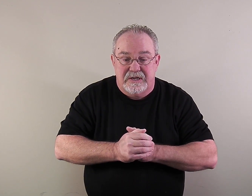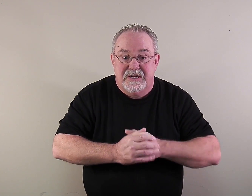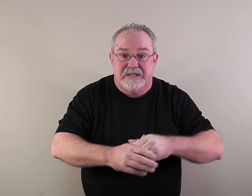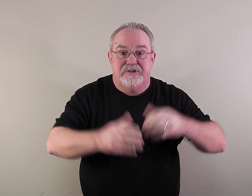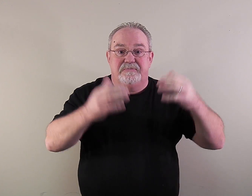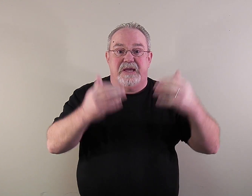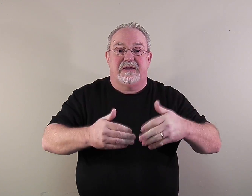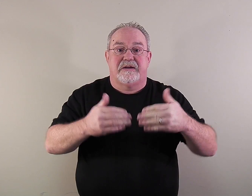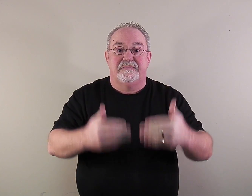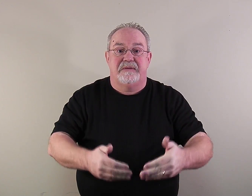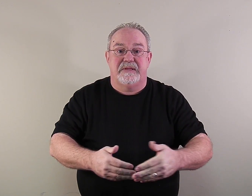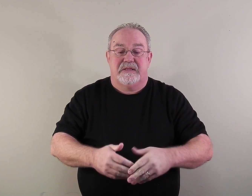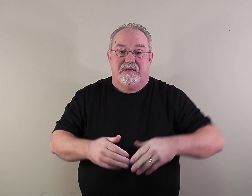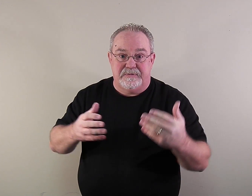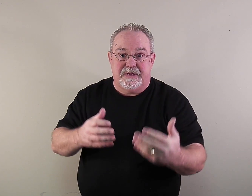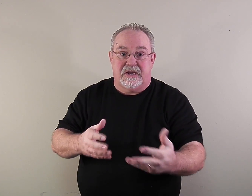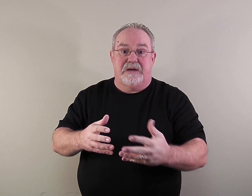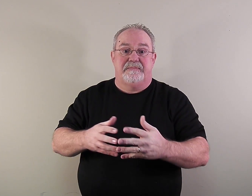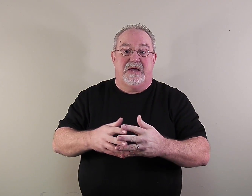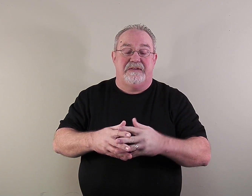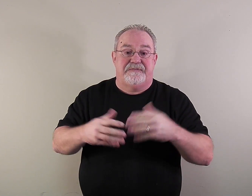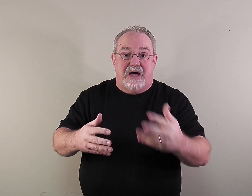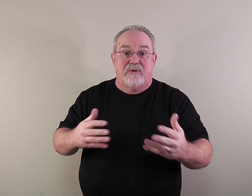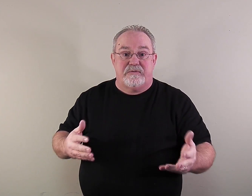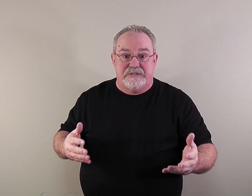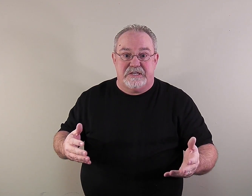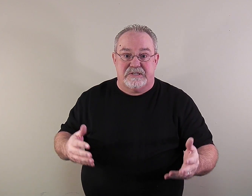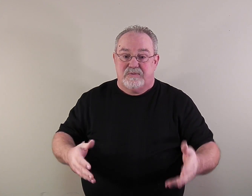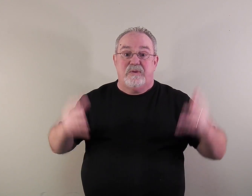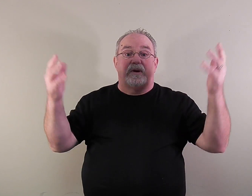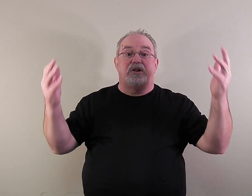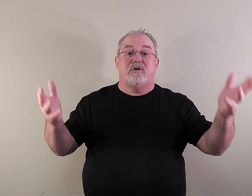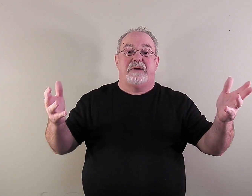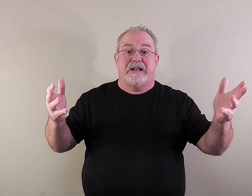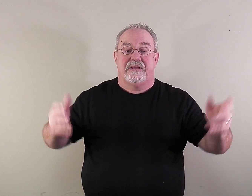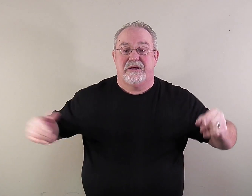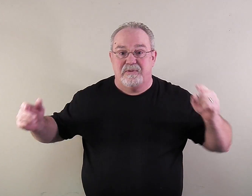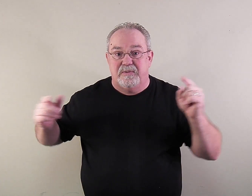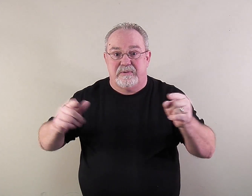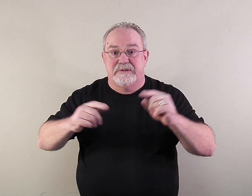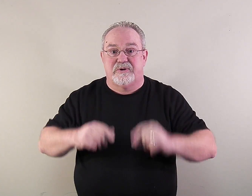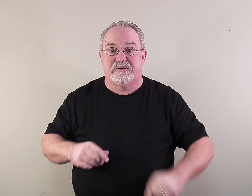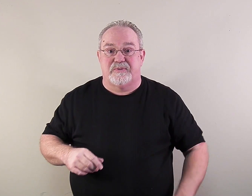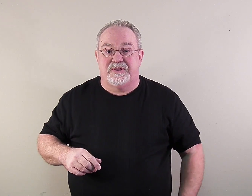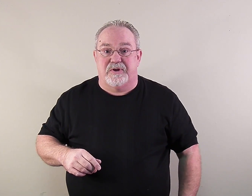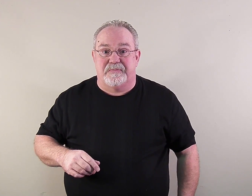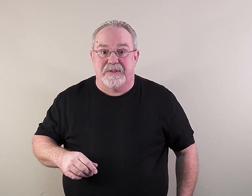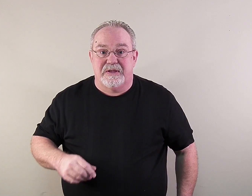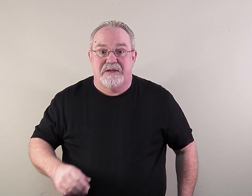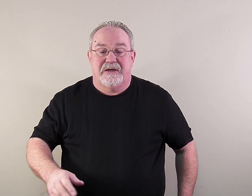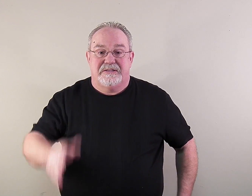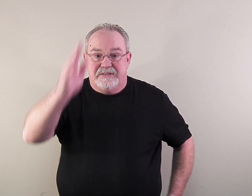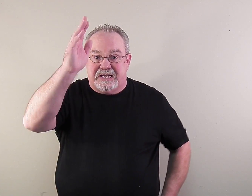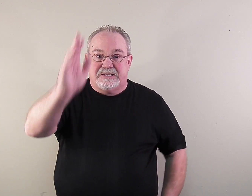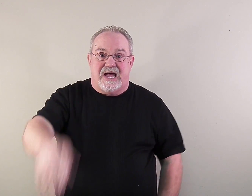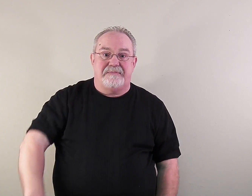Did you make a commitment to become a follower of Jesus? We want to know about it. We want to rejoice with you. Until next time,